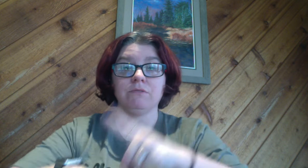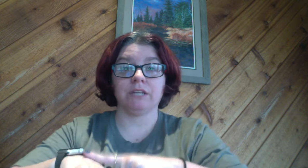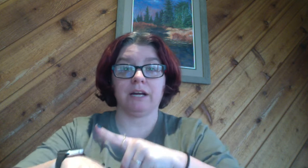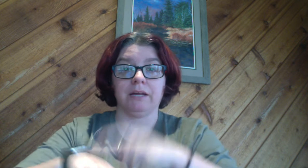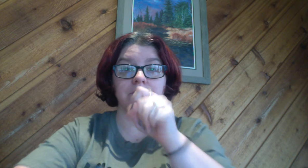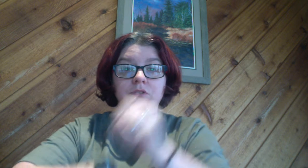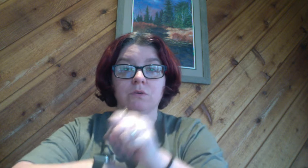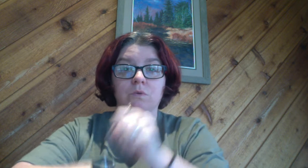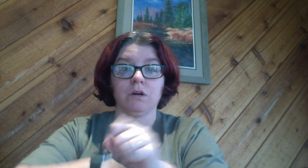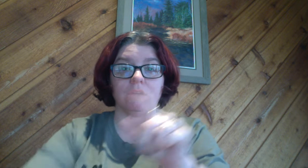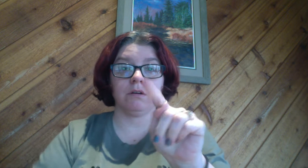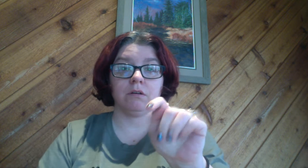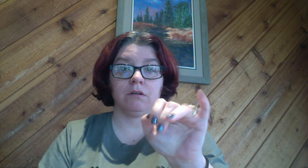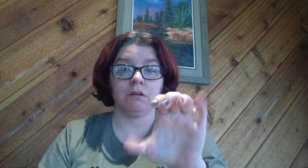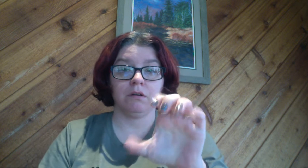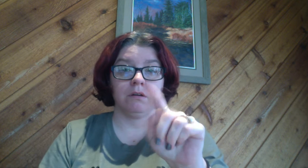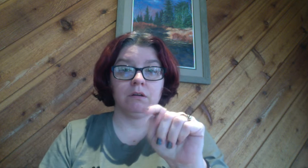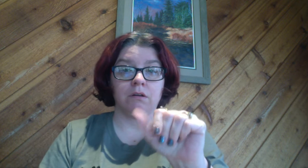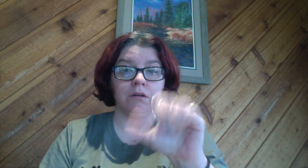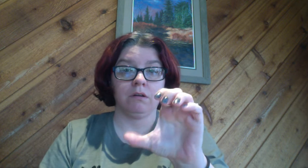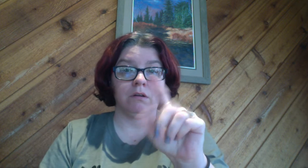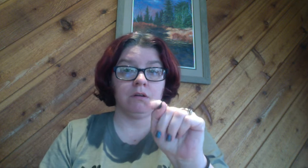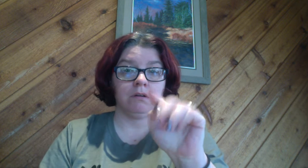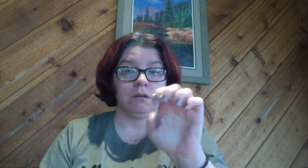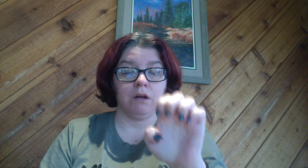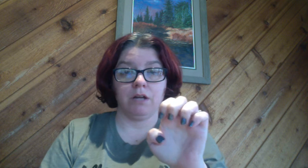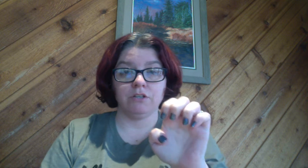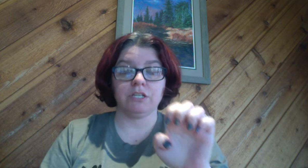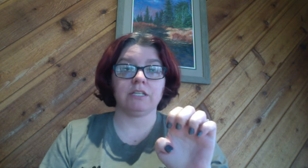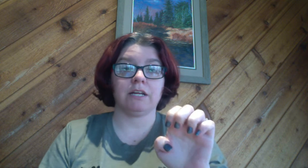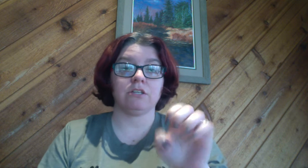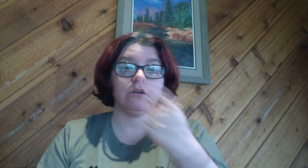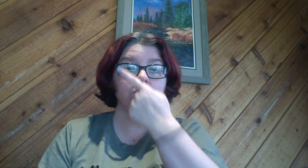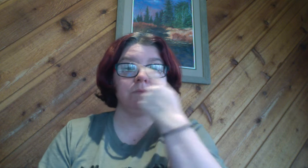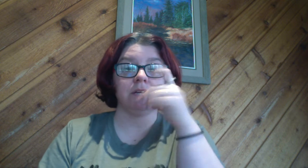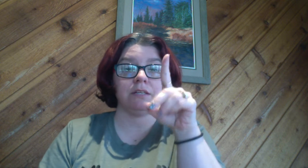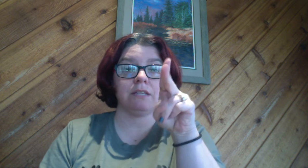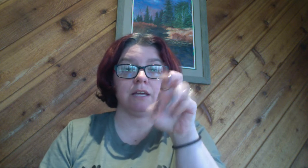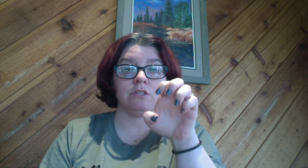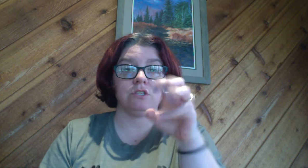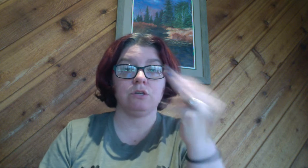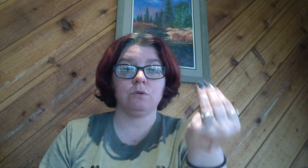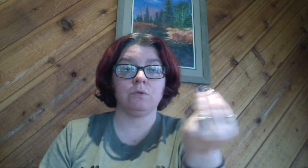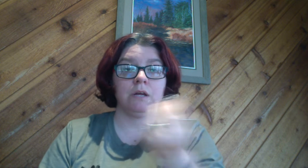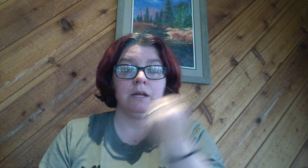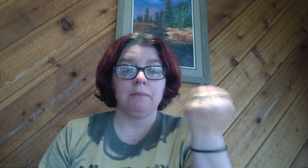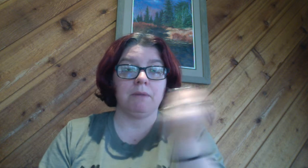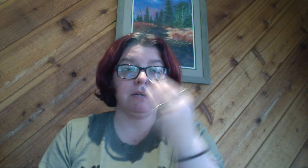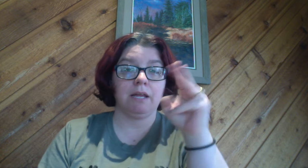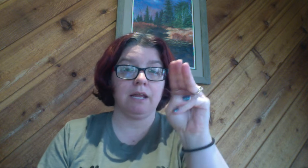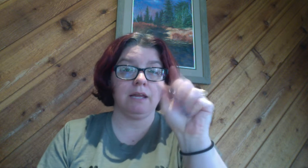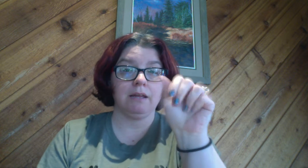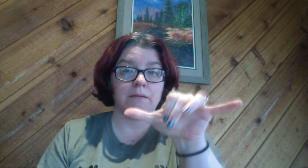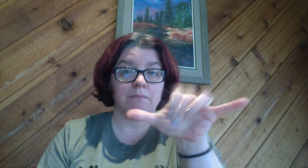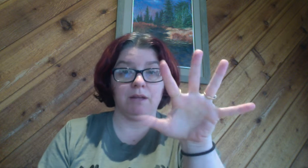time to work on your tic-tac-toes because that is due Monday May